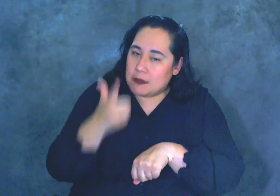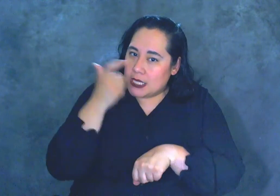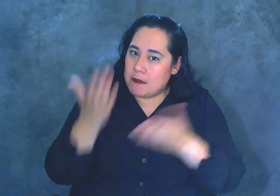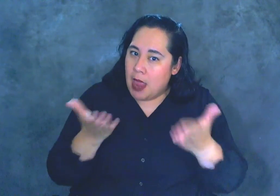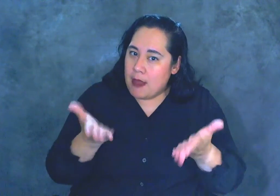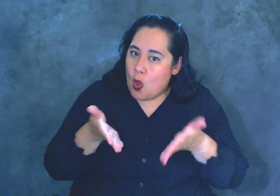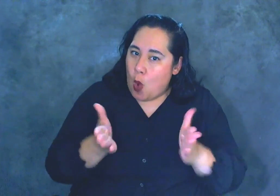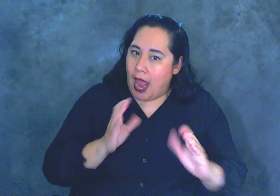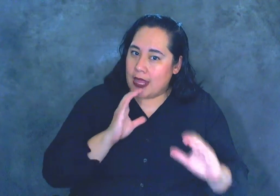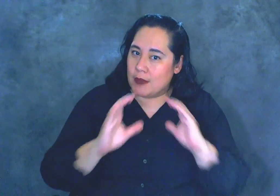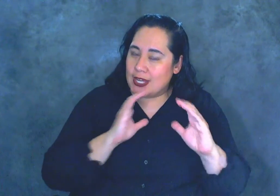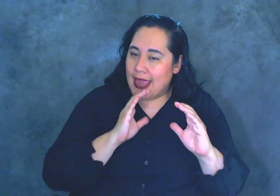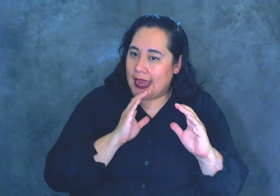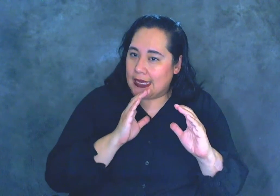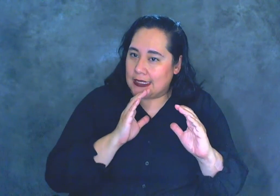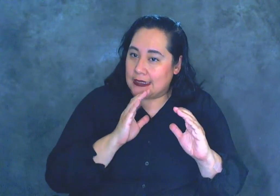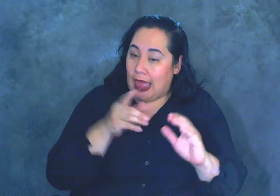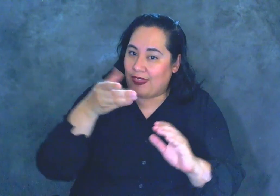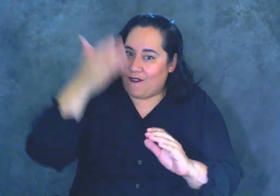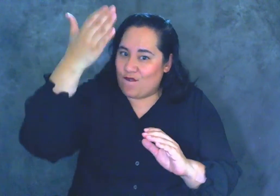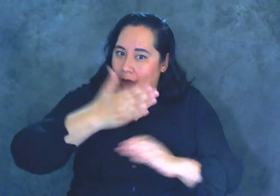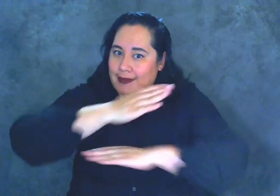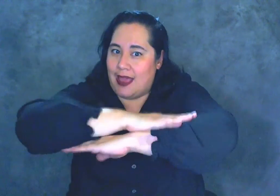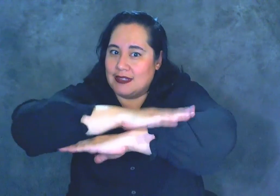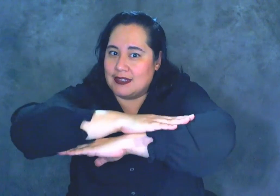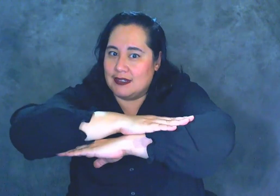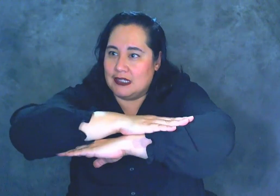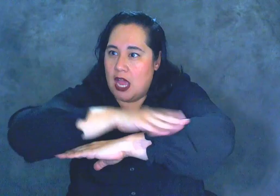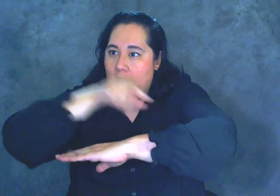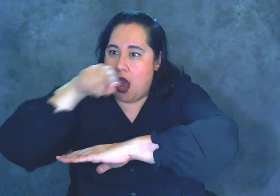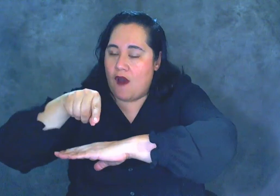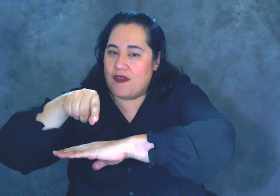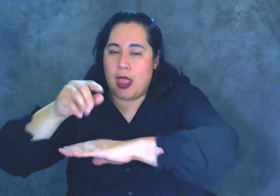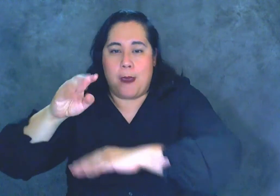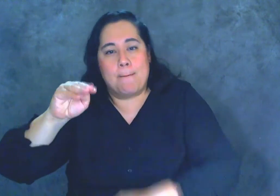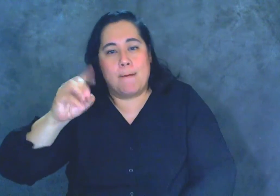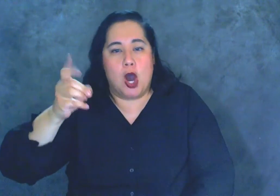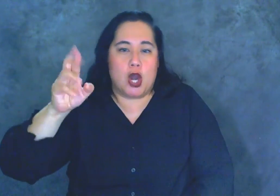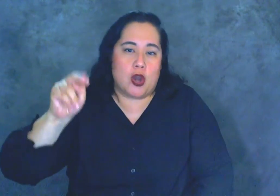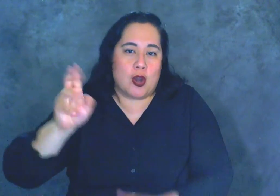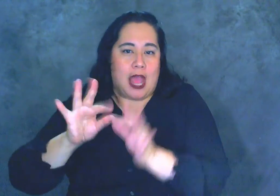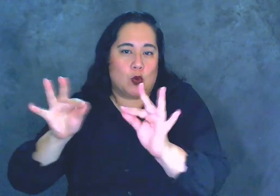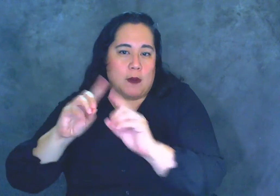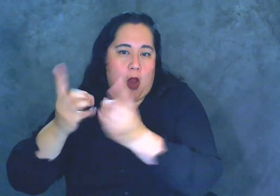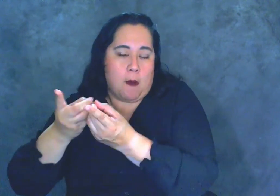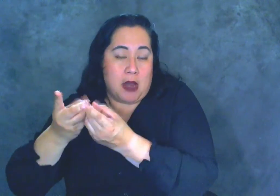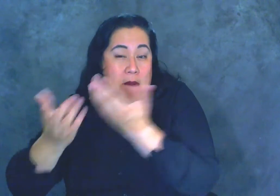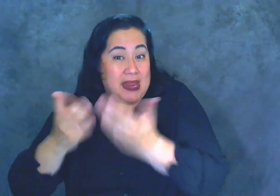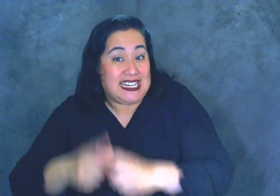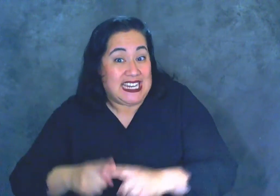I communicate at the front desk of the modern languages department might be different than the way I